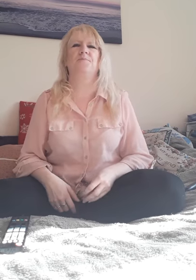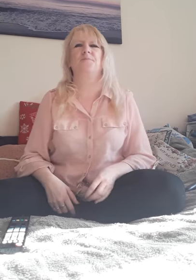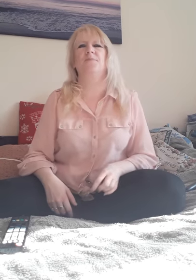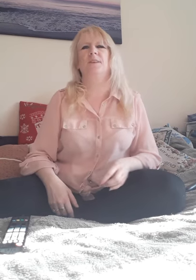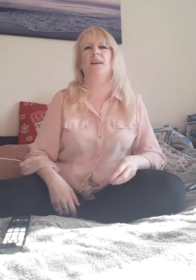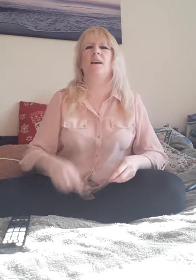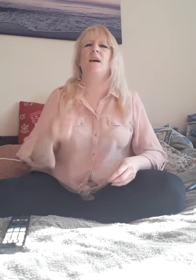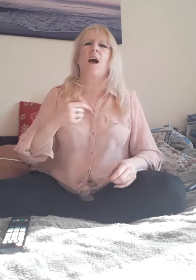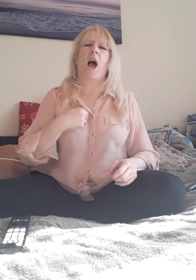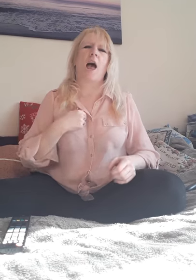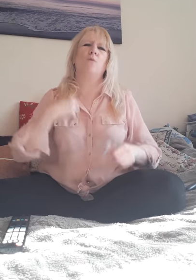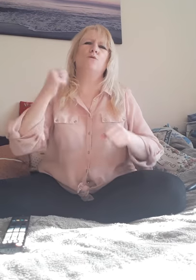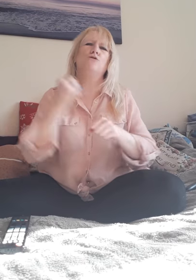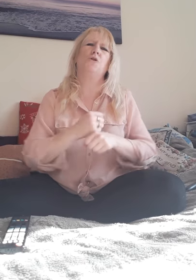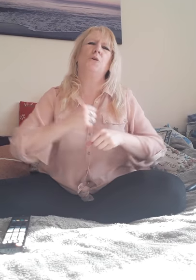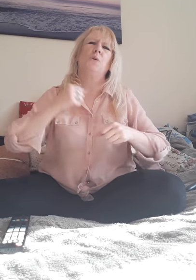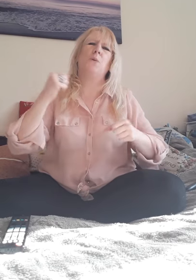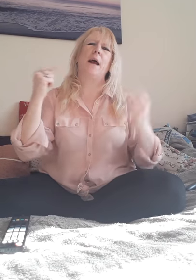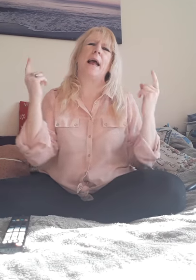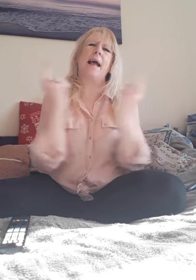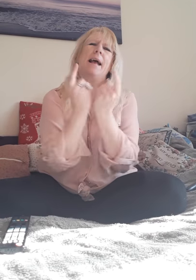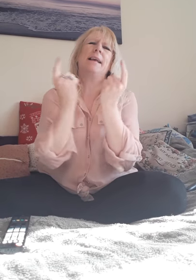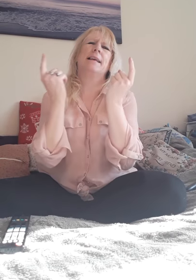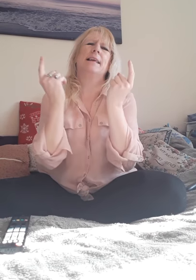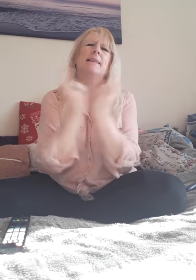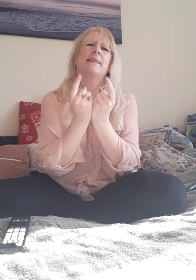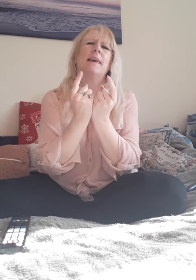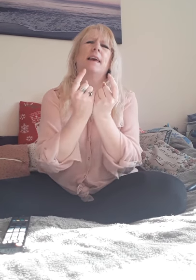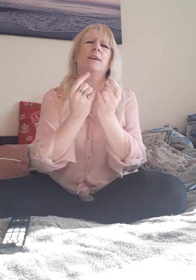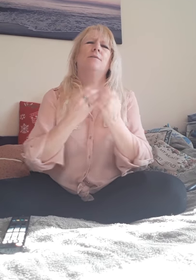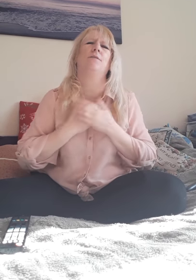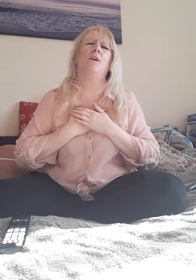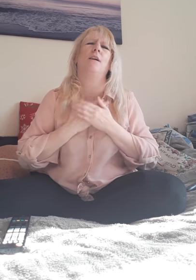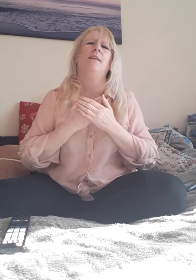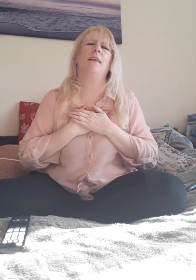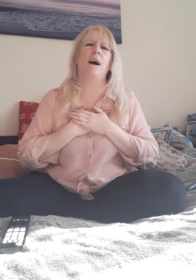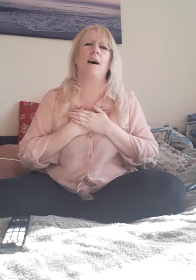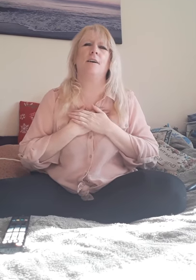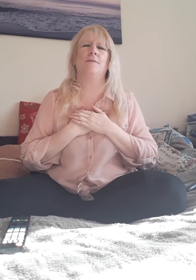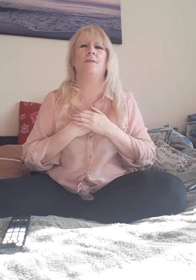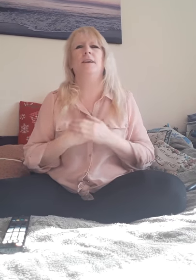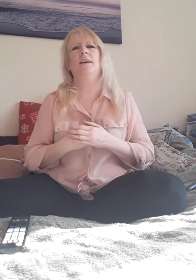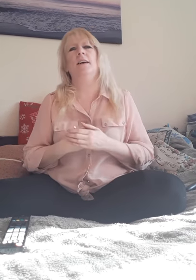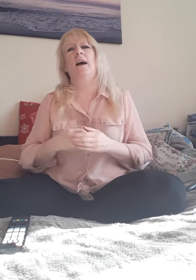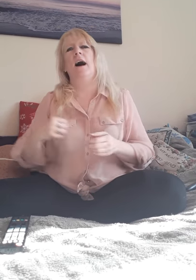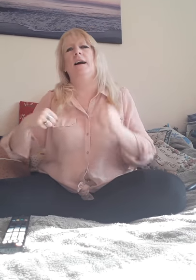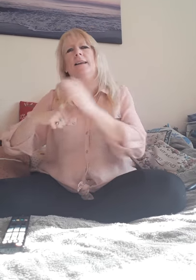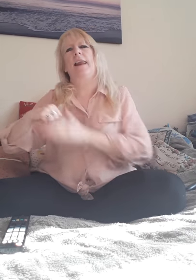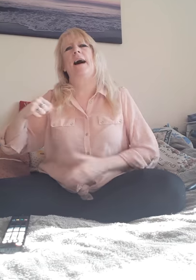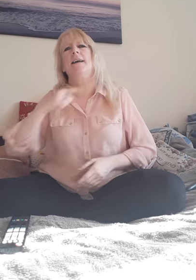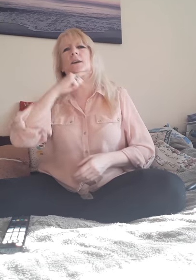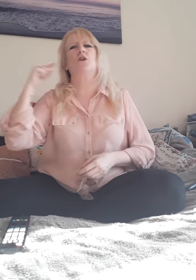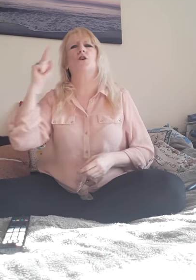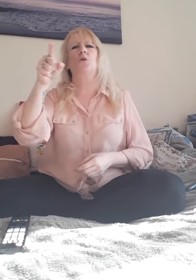I would do anything for love, I'd rather run into